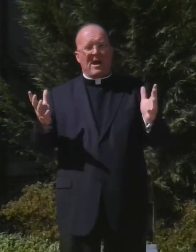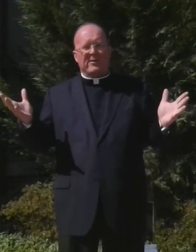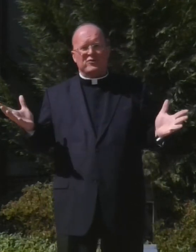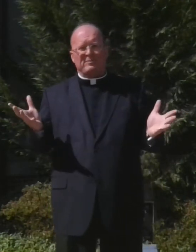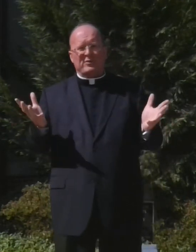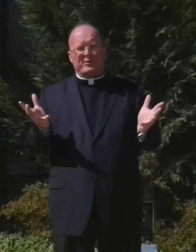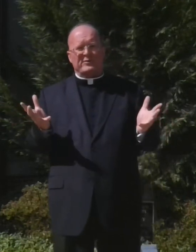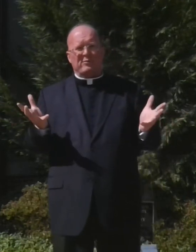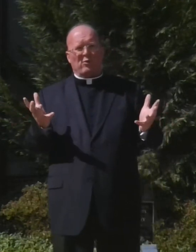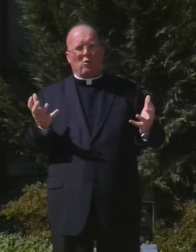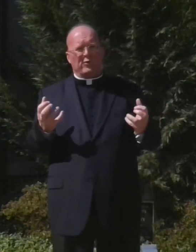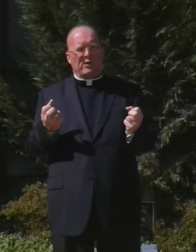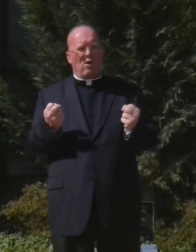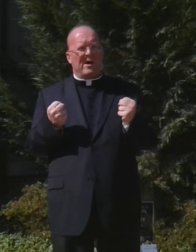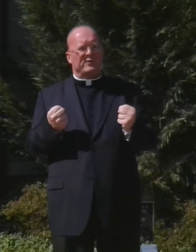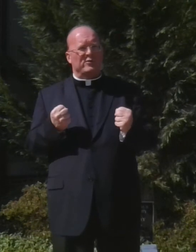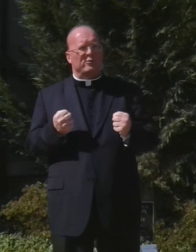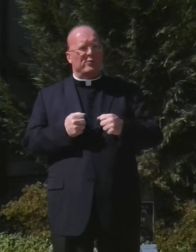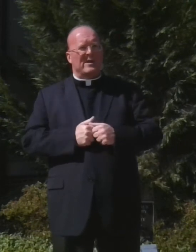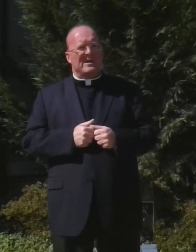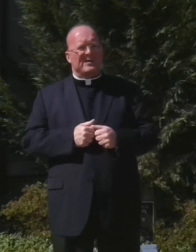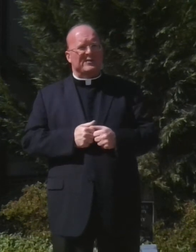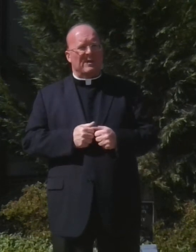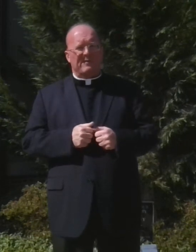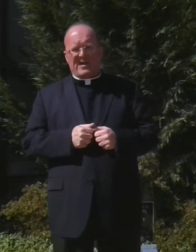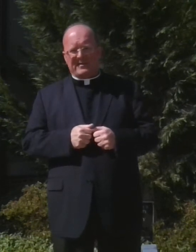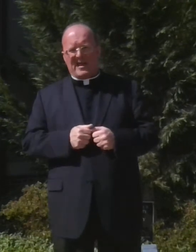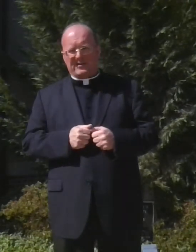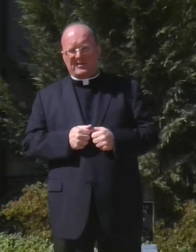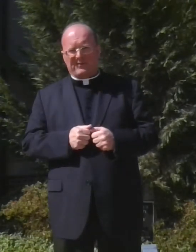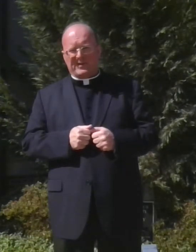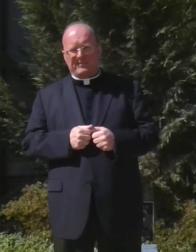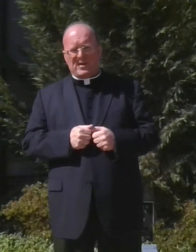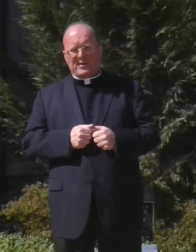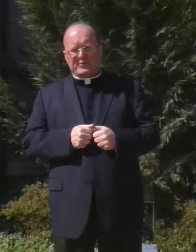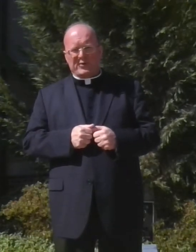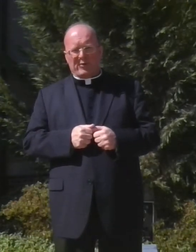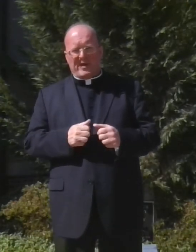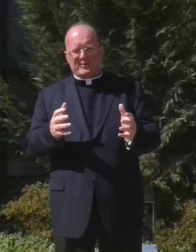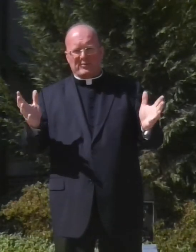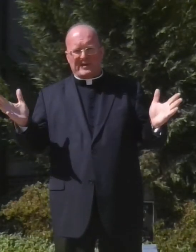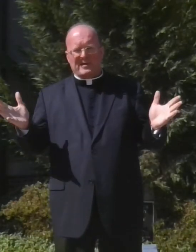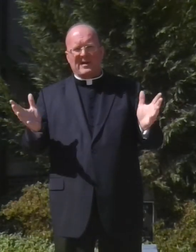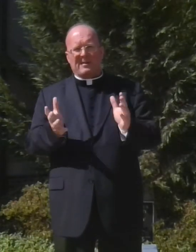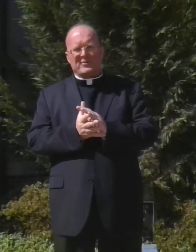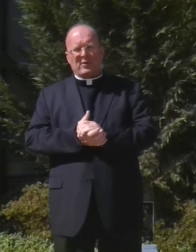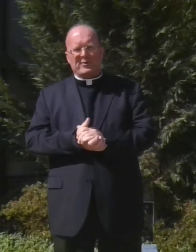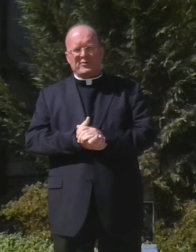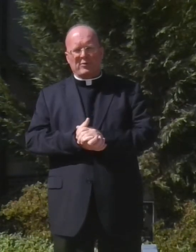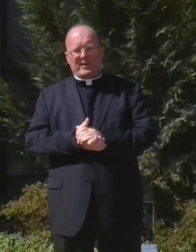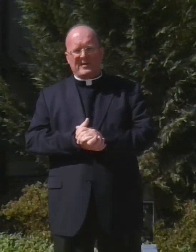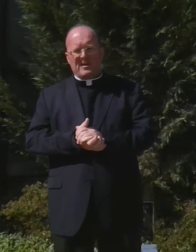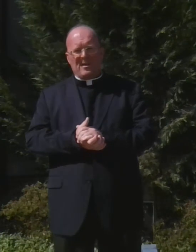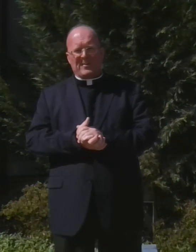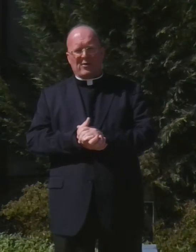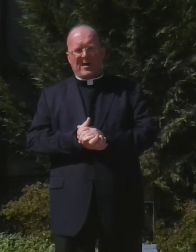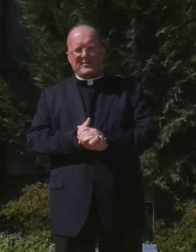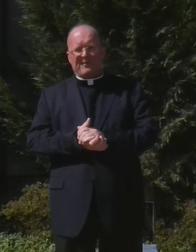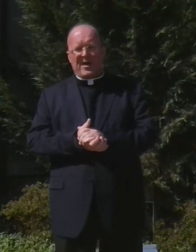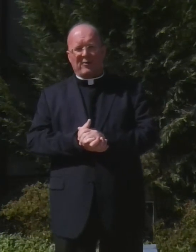parish because we're holding on to some of that negativity. So as we start this new week, may God's divine